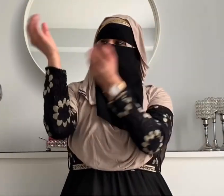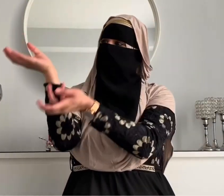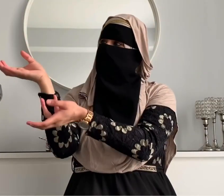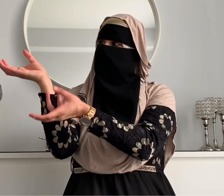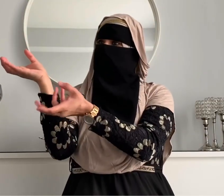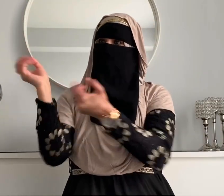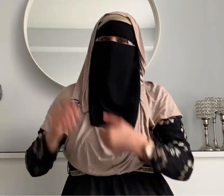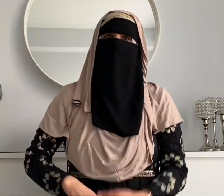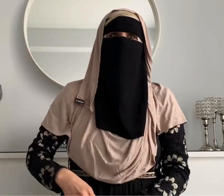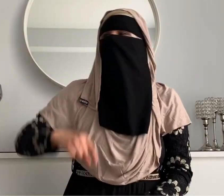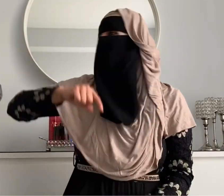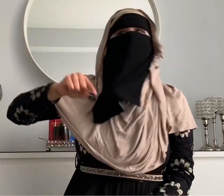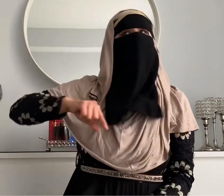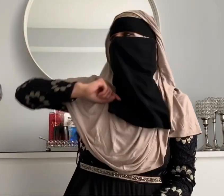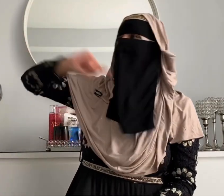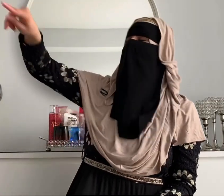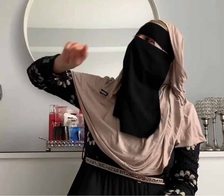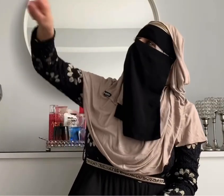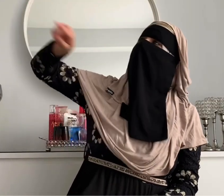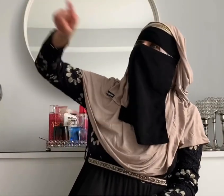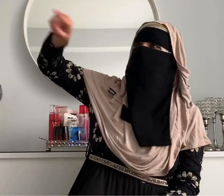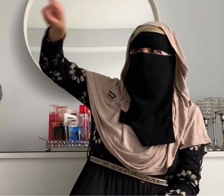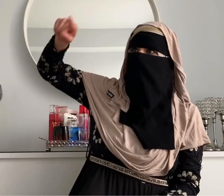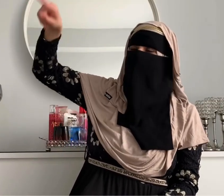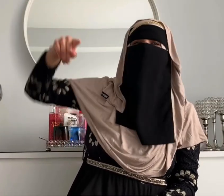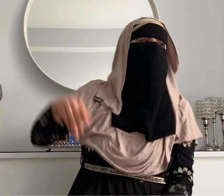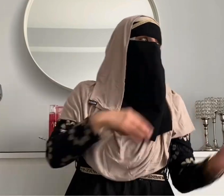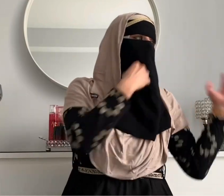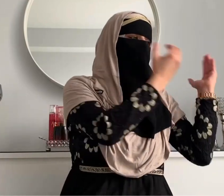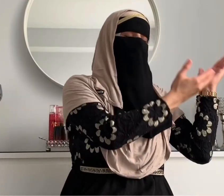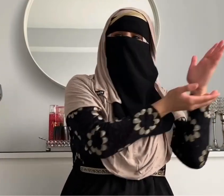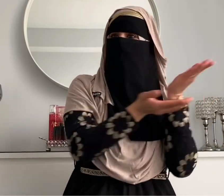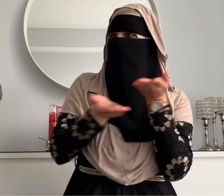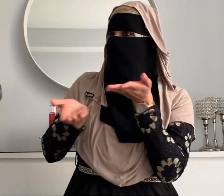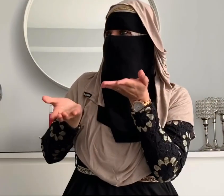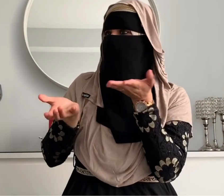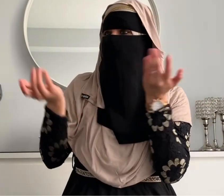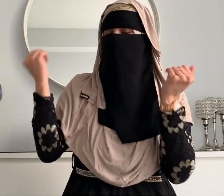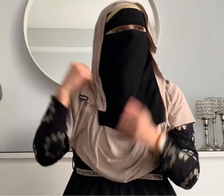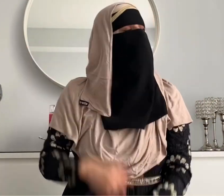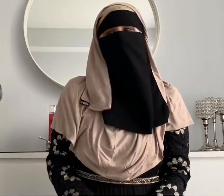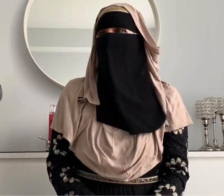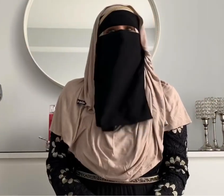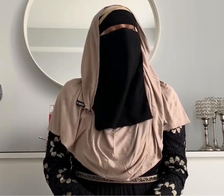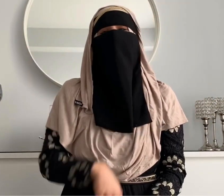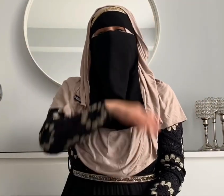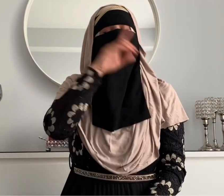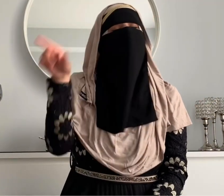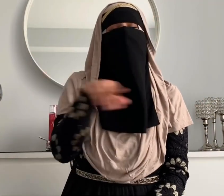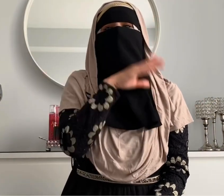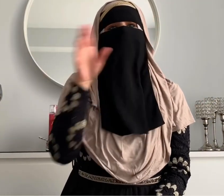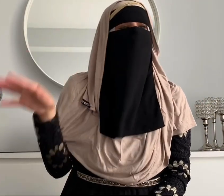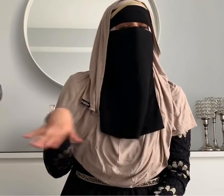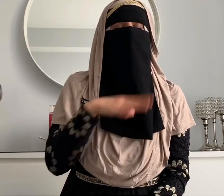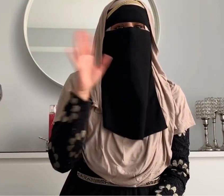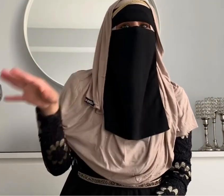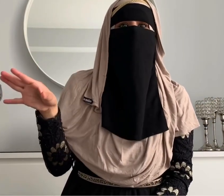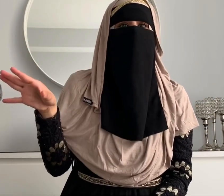you want this and they're like uh-uh and then they're just keep pointing and you're like oh do you want this and they're like uh-uh so you just keep playing that game like 20 times